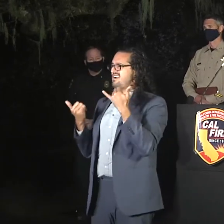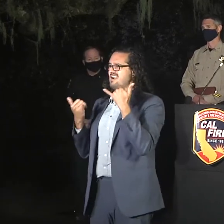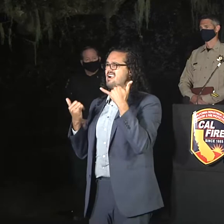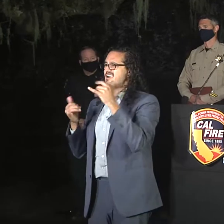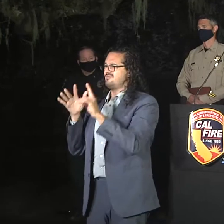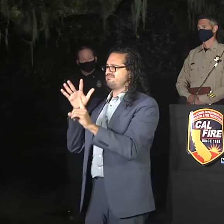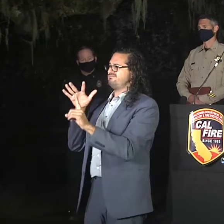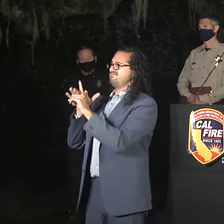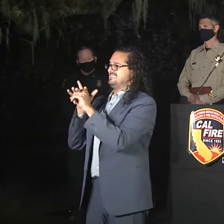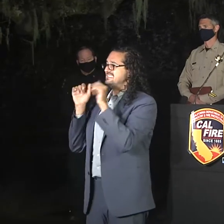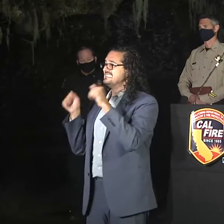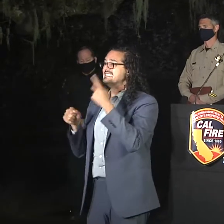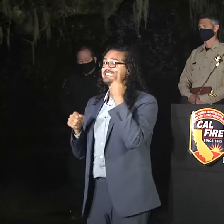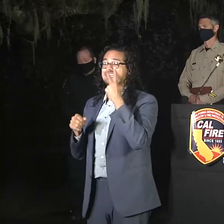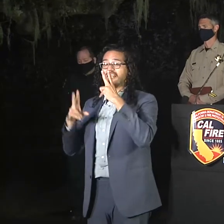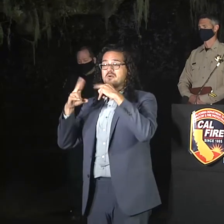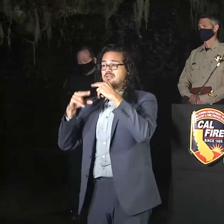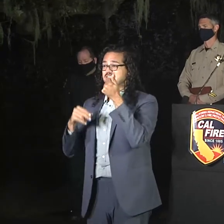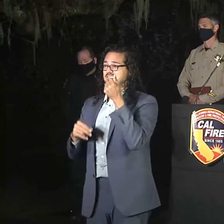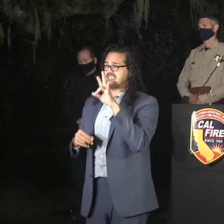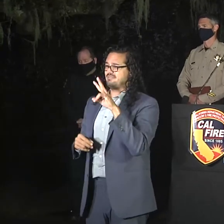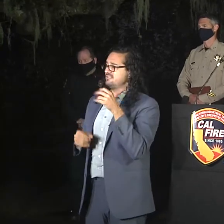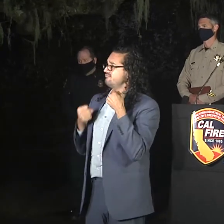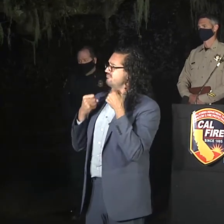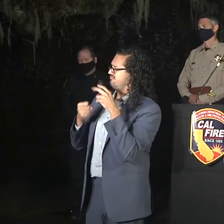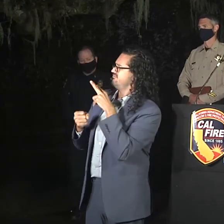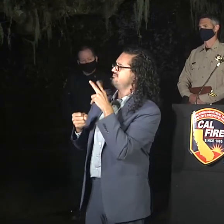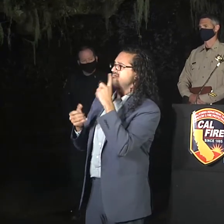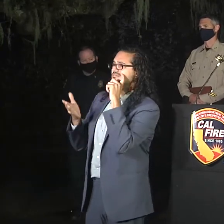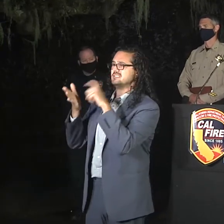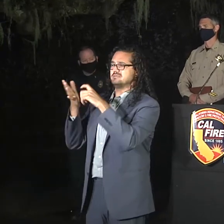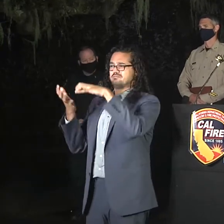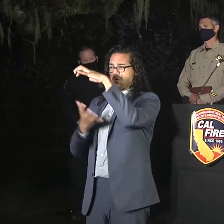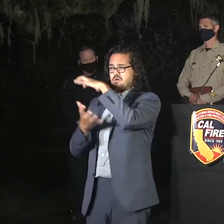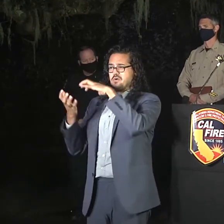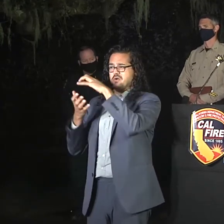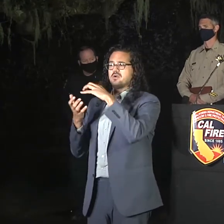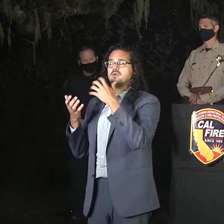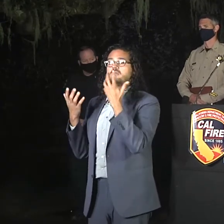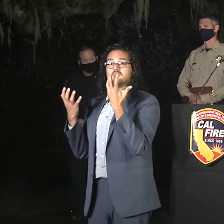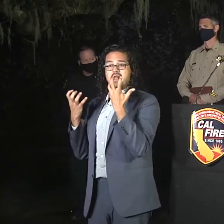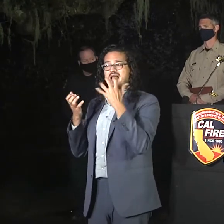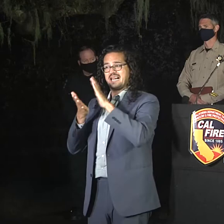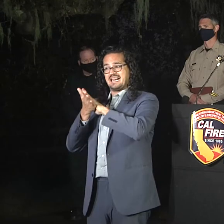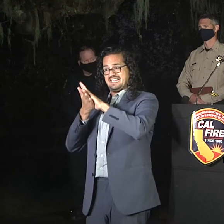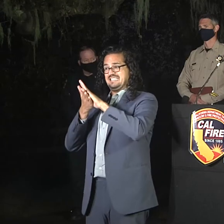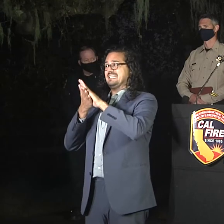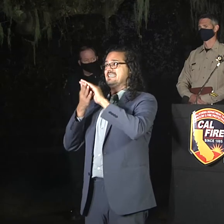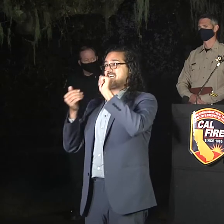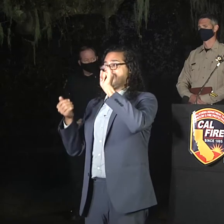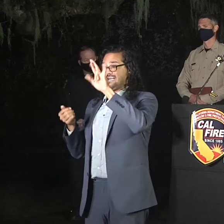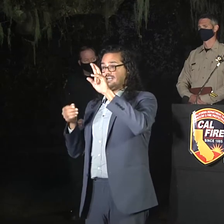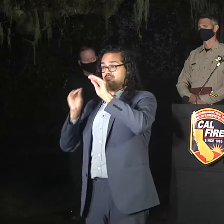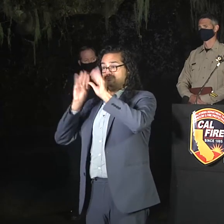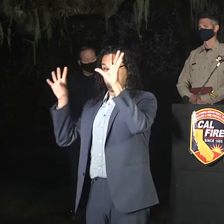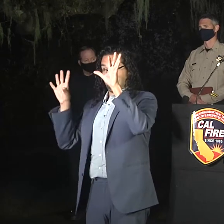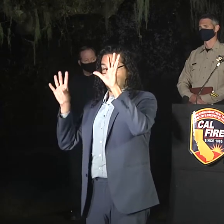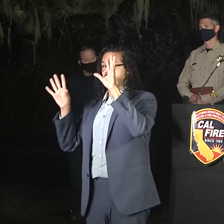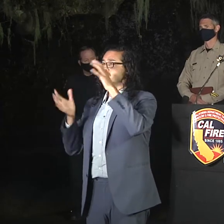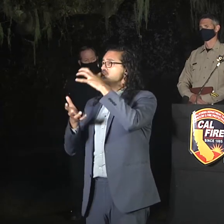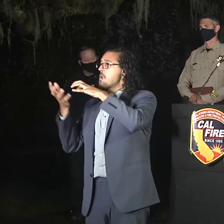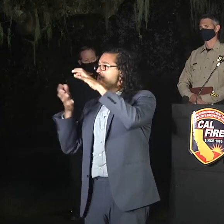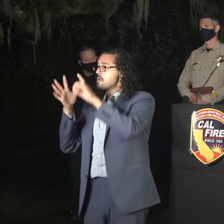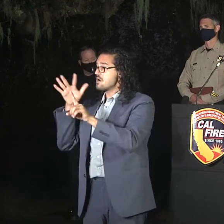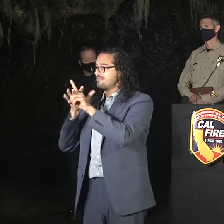corridor. When we get clean air like that and it's visible, the fire is just slowly moving down the slope